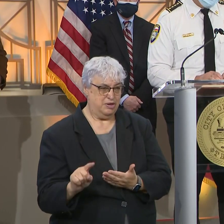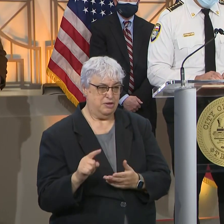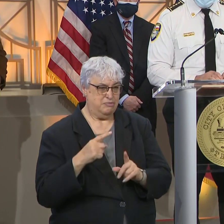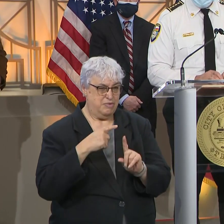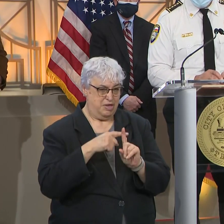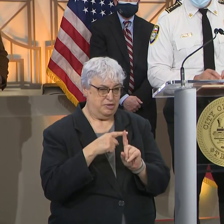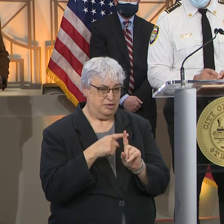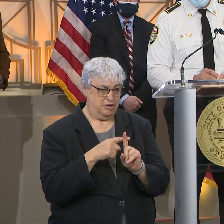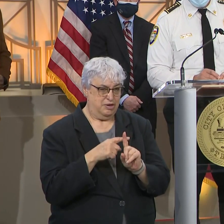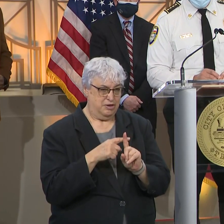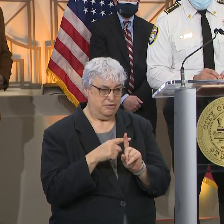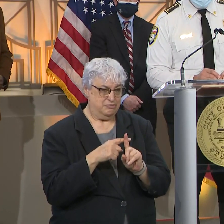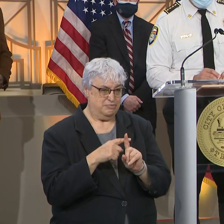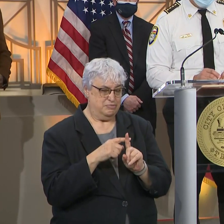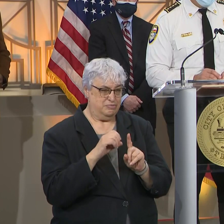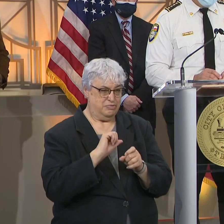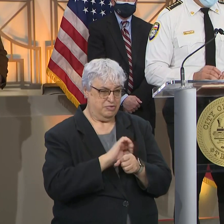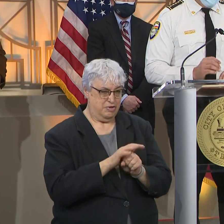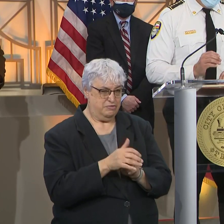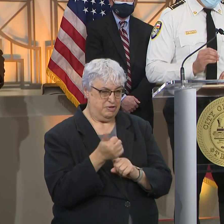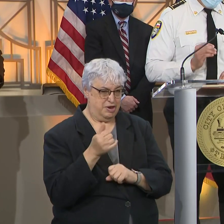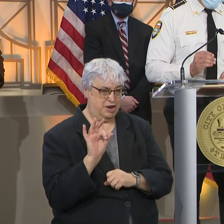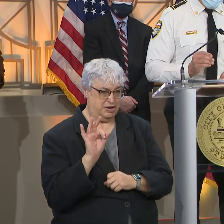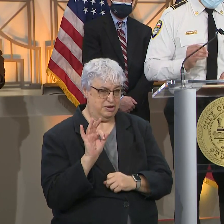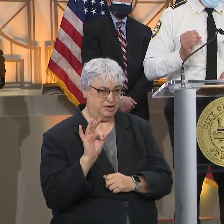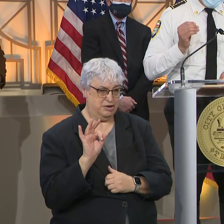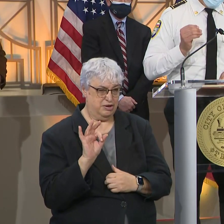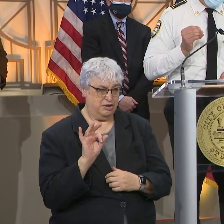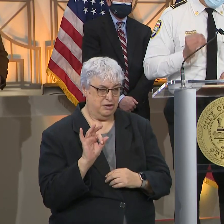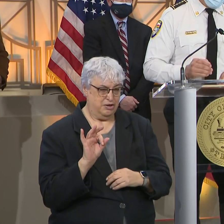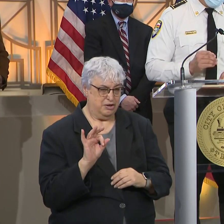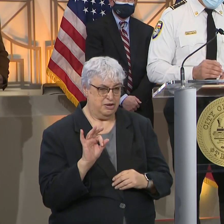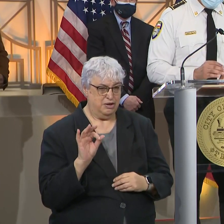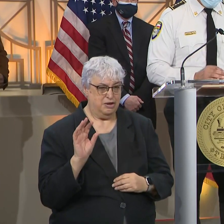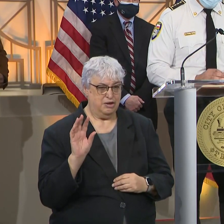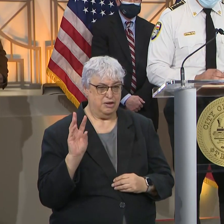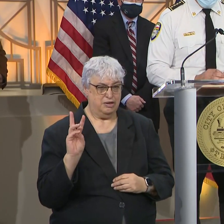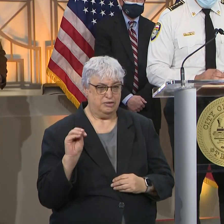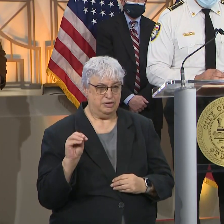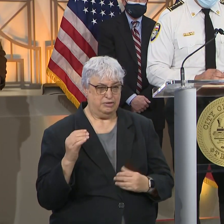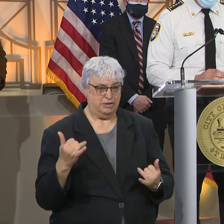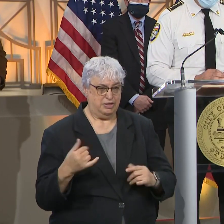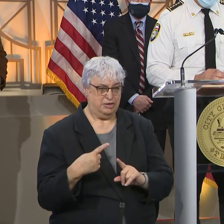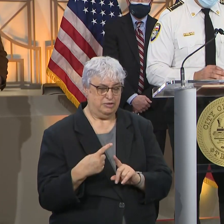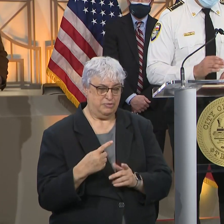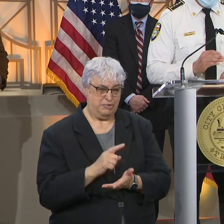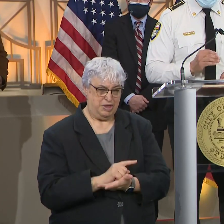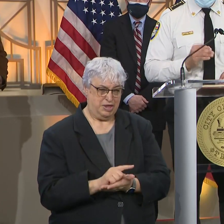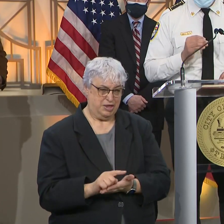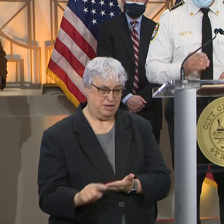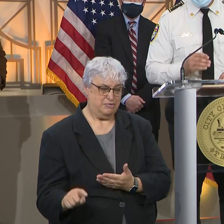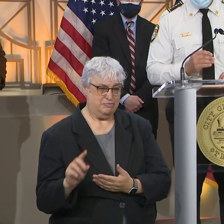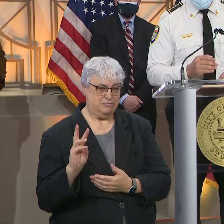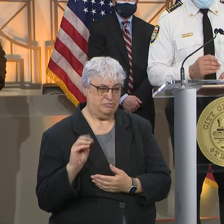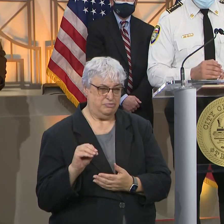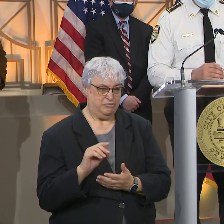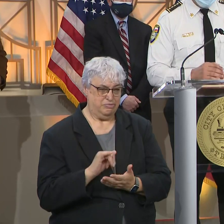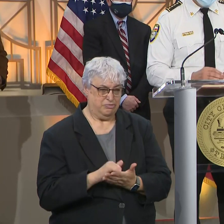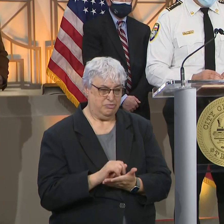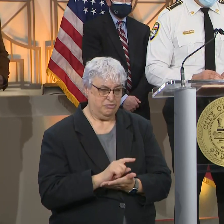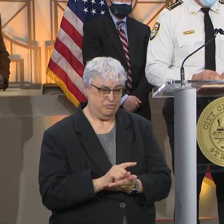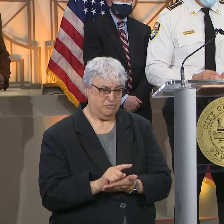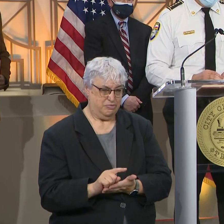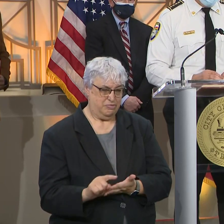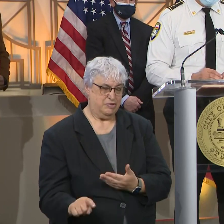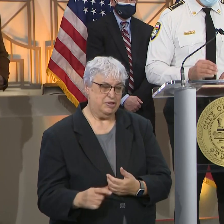positive coronavirus firefighters with 60 this week. So, it's incredibly important